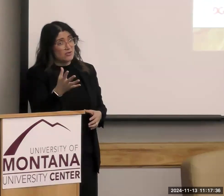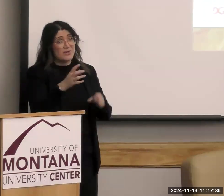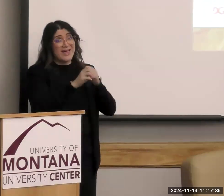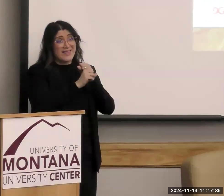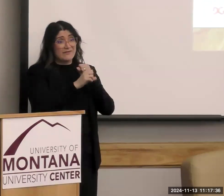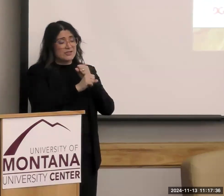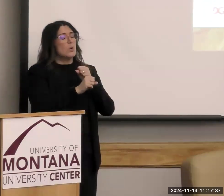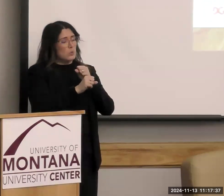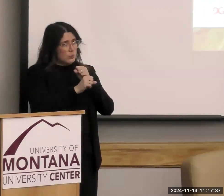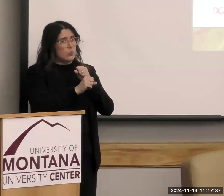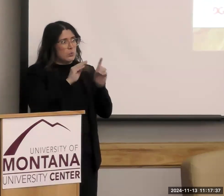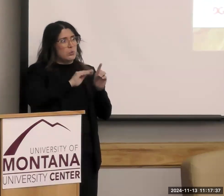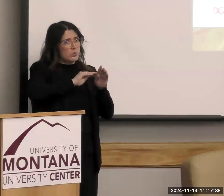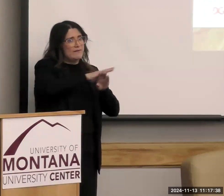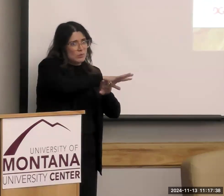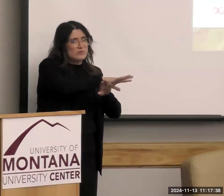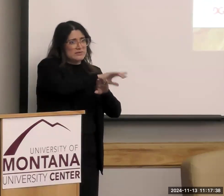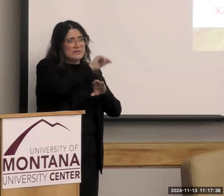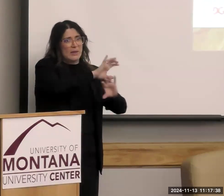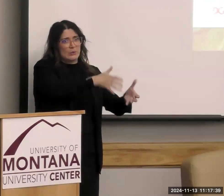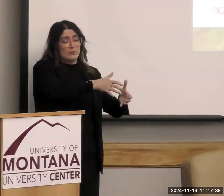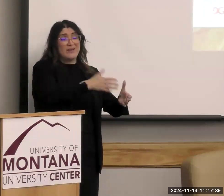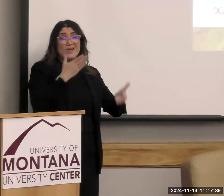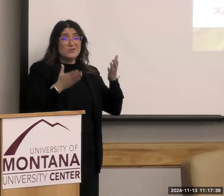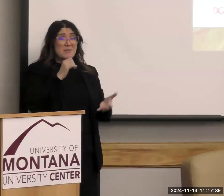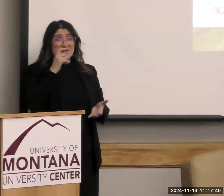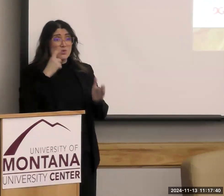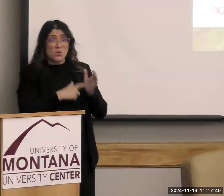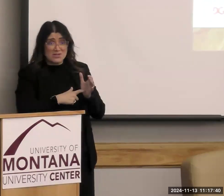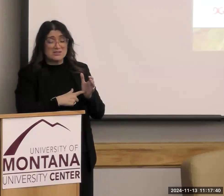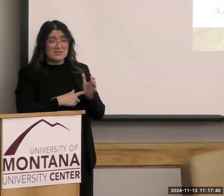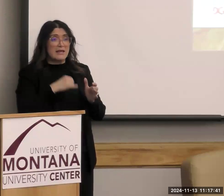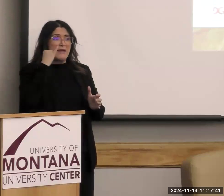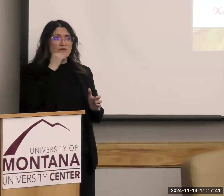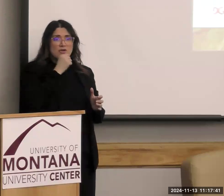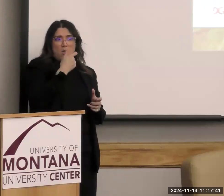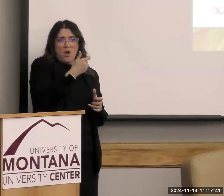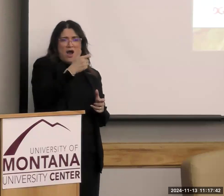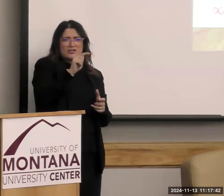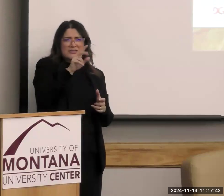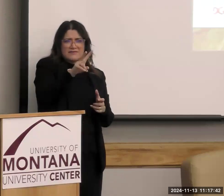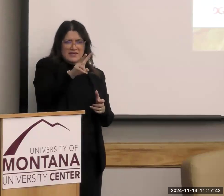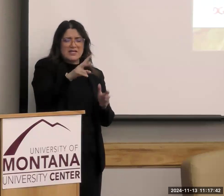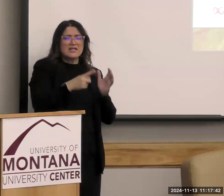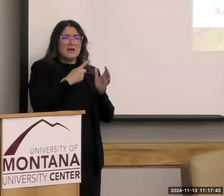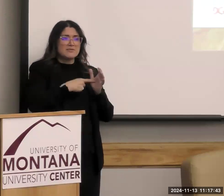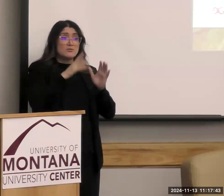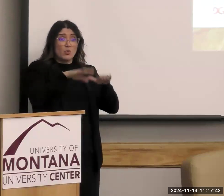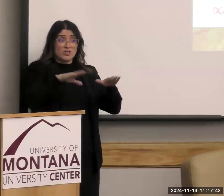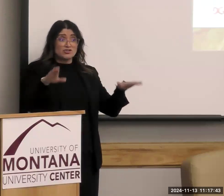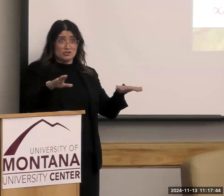profound to that age group. And you might not notice that if you're not watching TV, at times when there's children's programming,